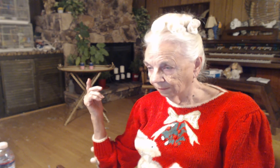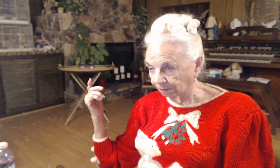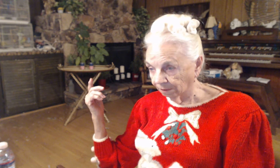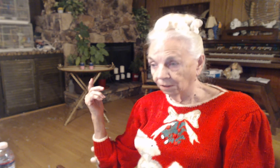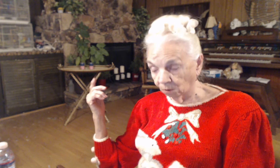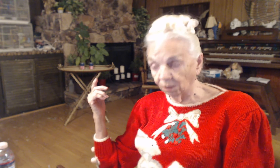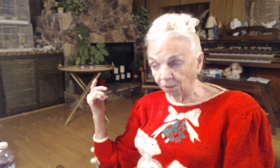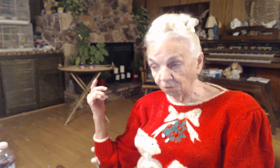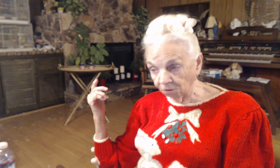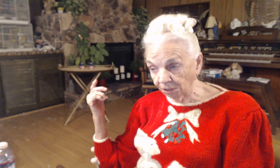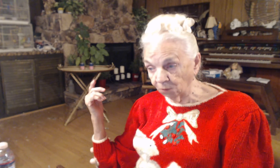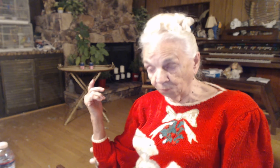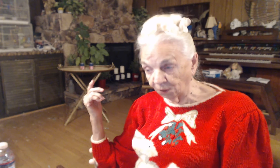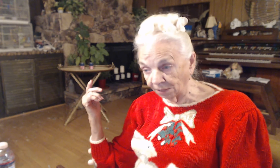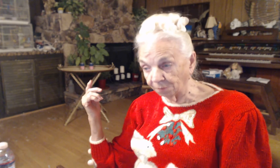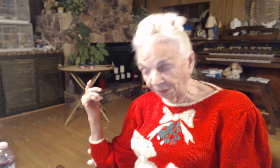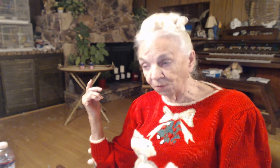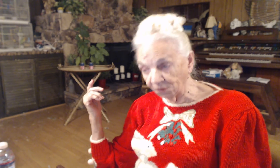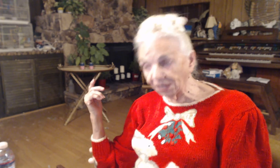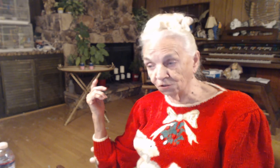What are you doing here praying? People need to.